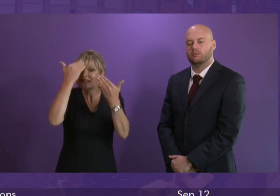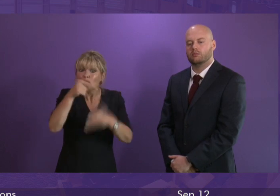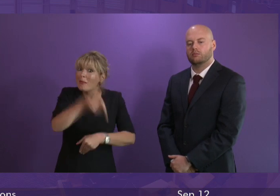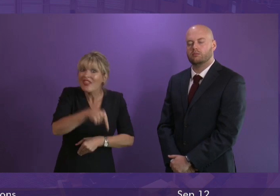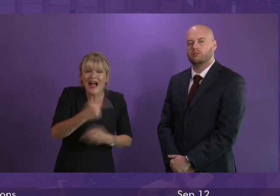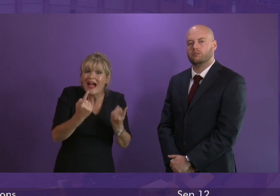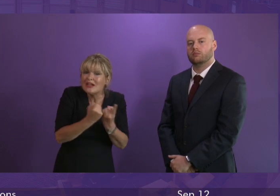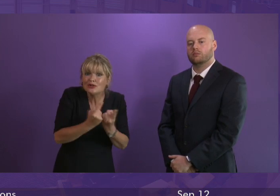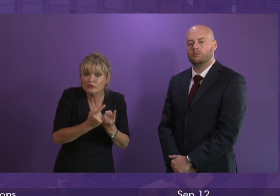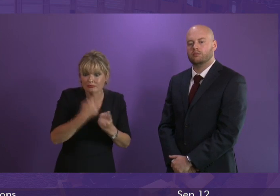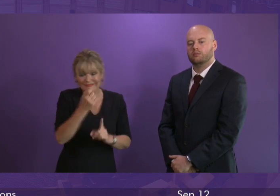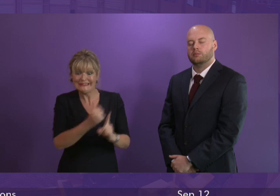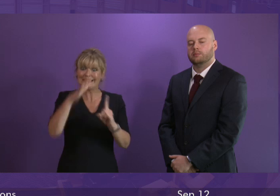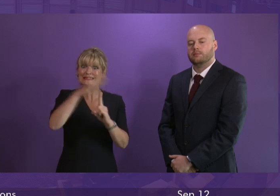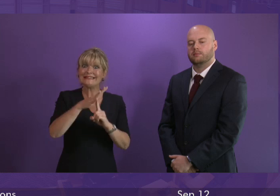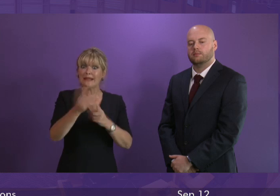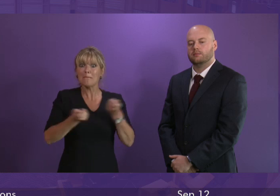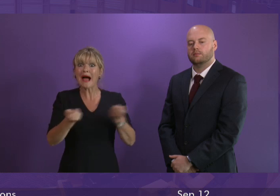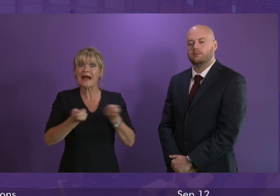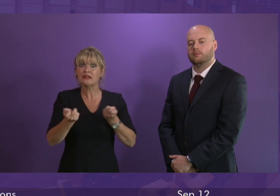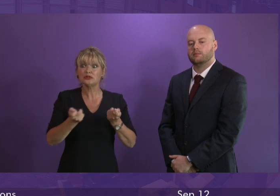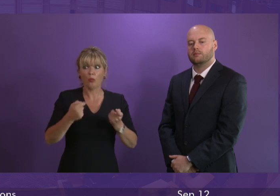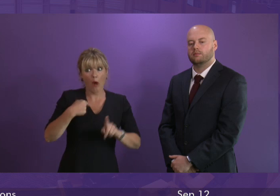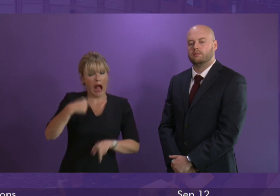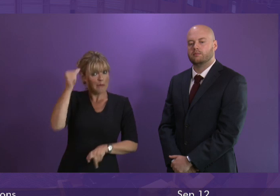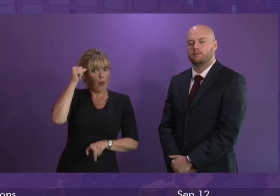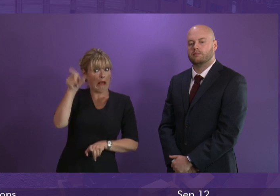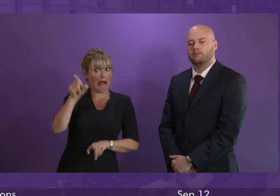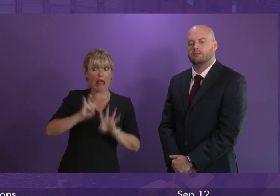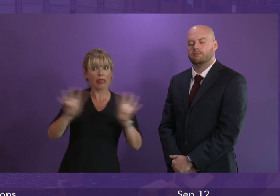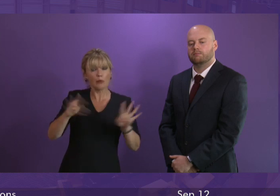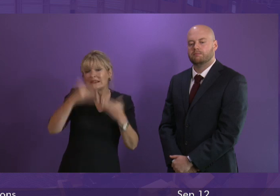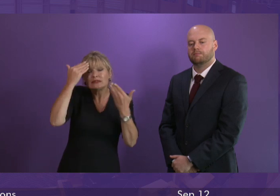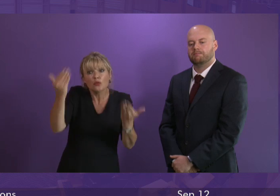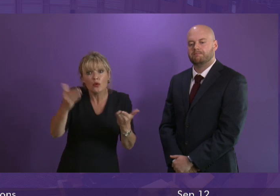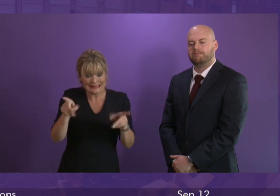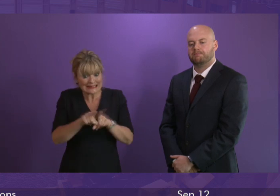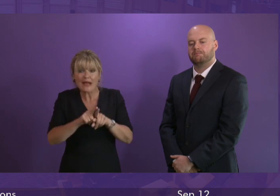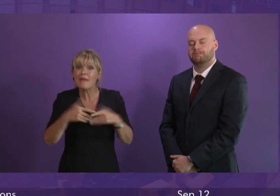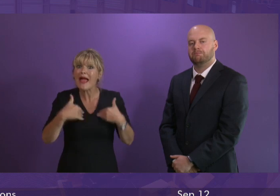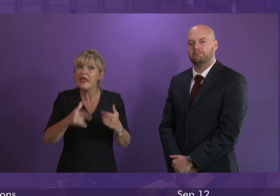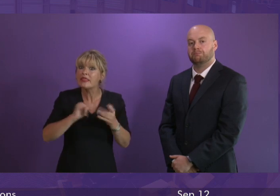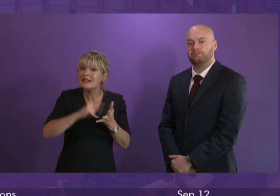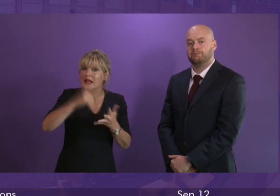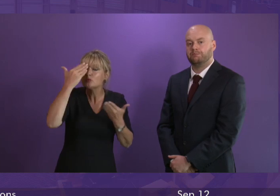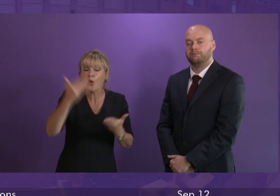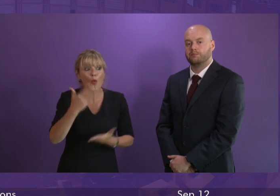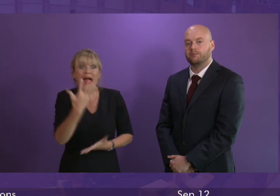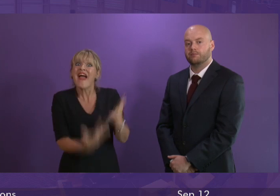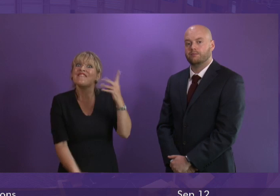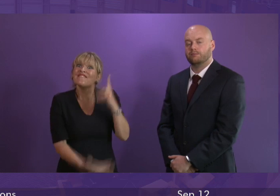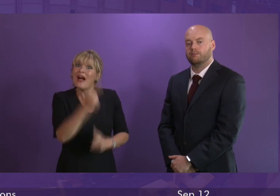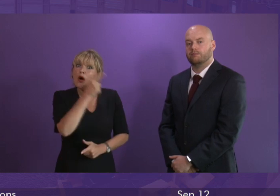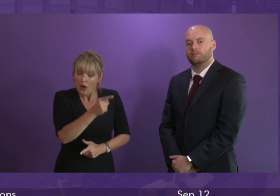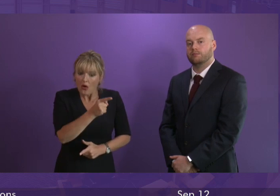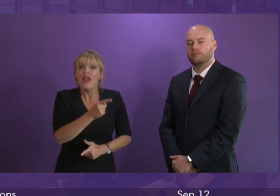about that. The senior management in the Health Board, as far as I am aware, did not know about that. And the Health Secretary didn't know about that. As soon as that came to light,